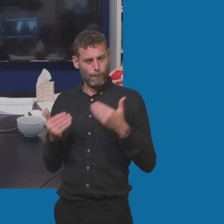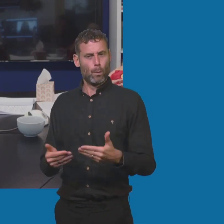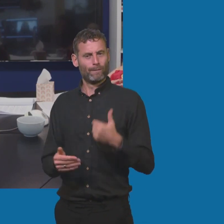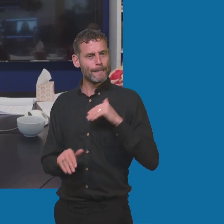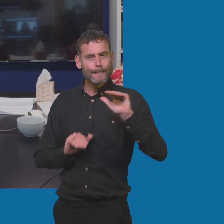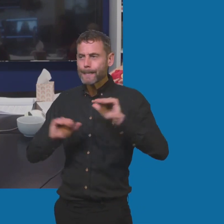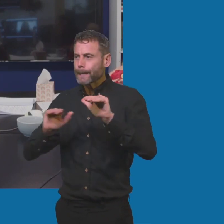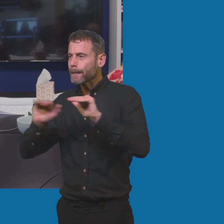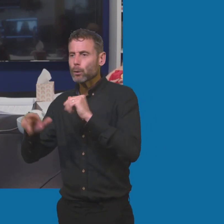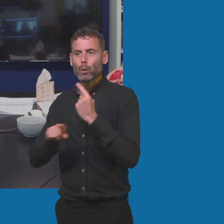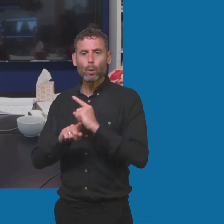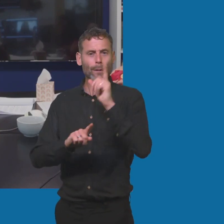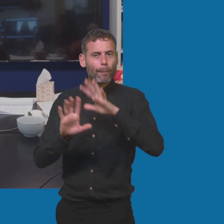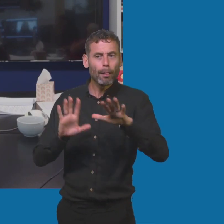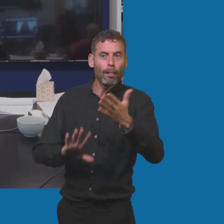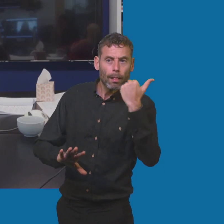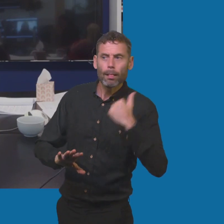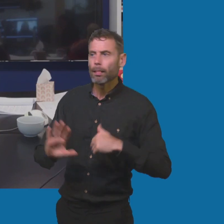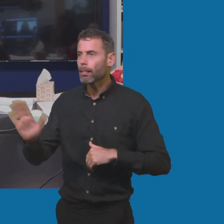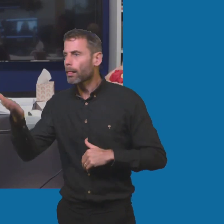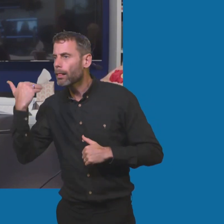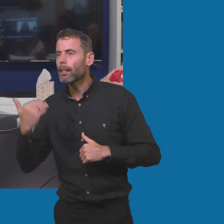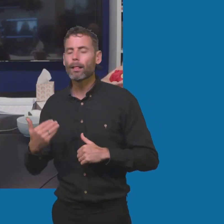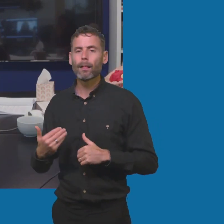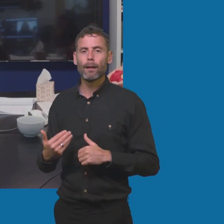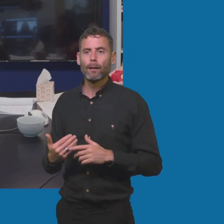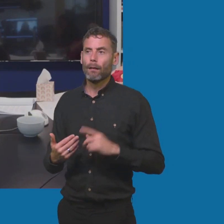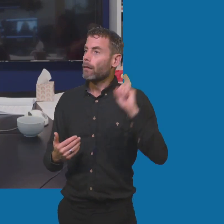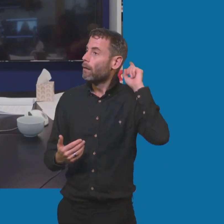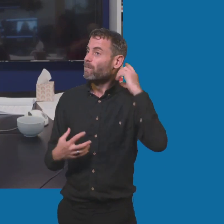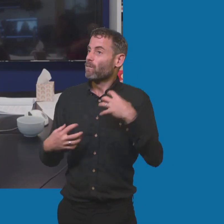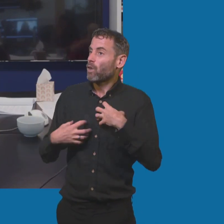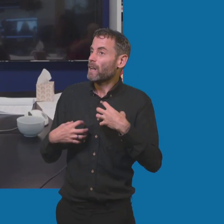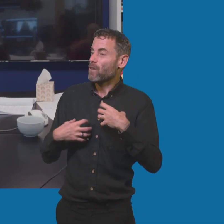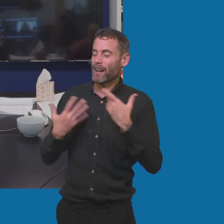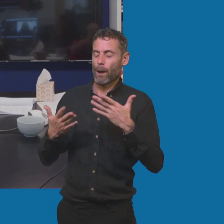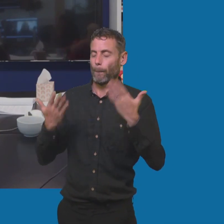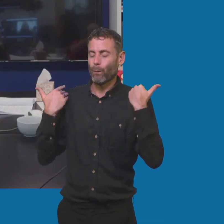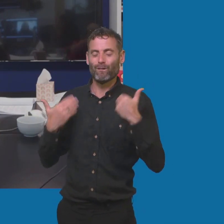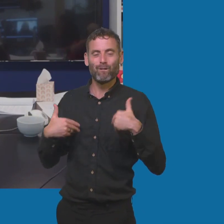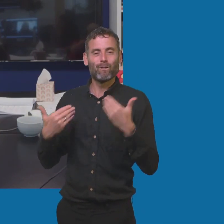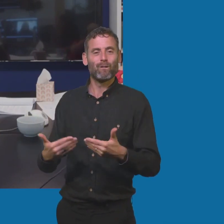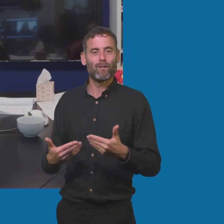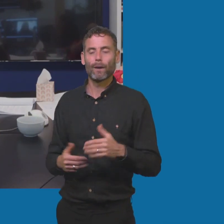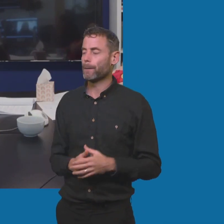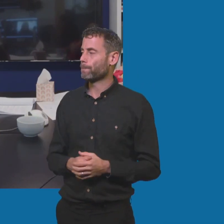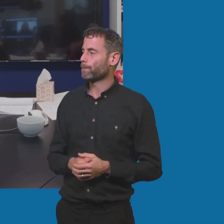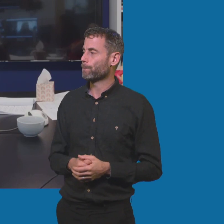and just speaking to people and just not having any worries because I used to think people stare at me,